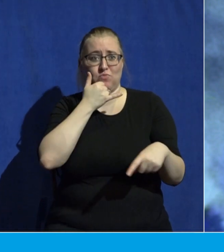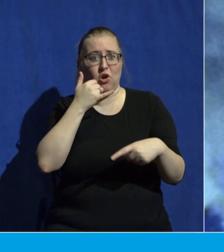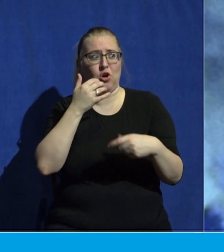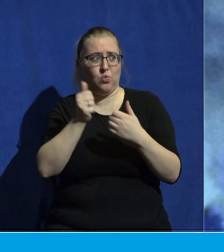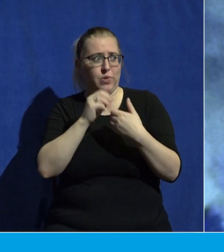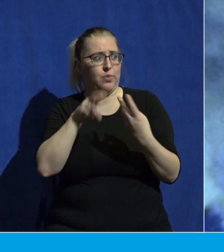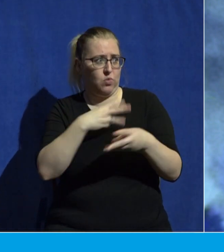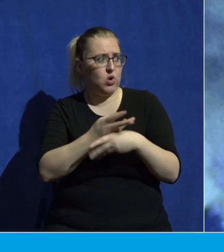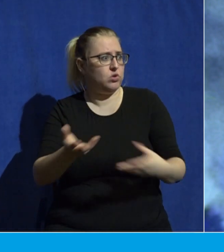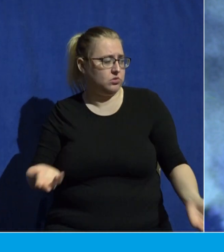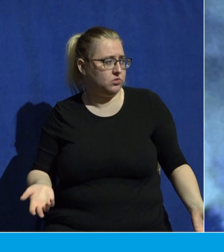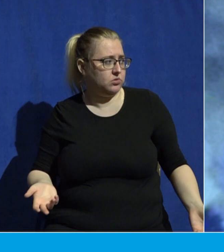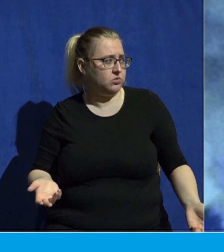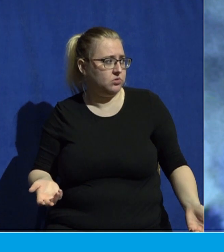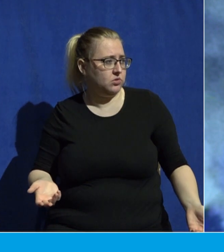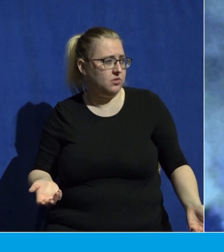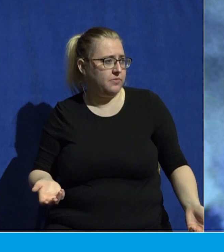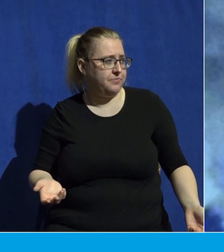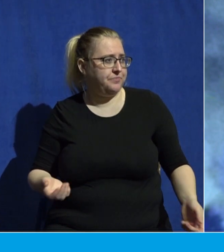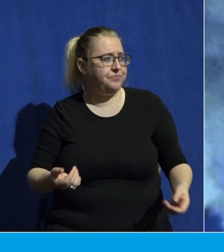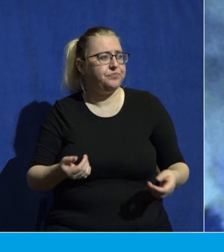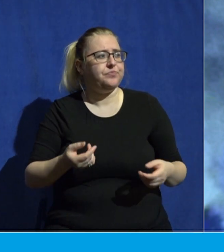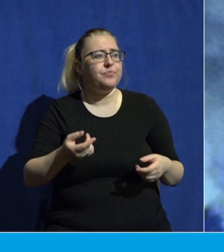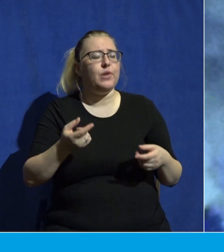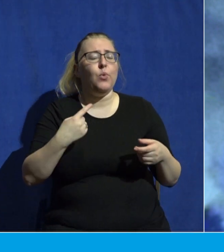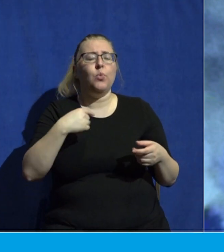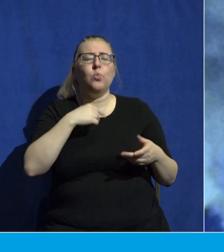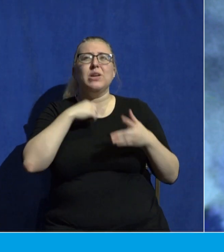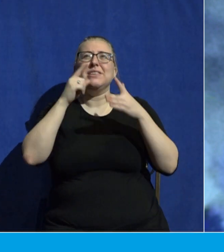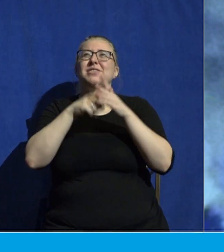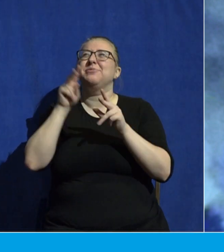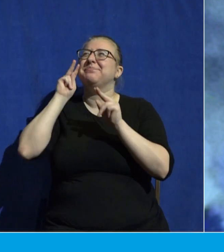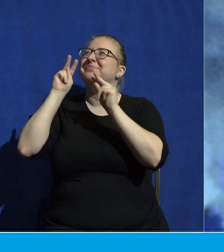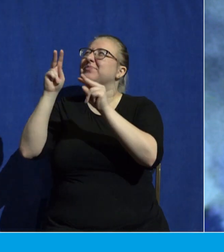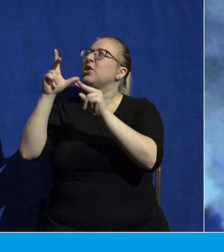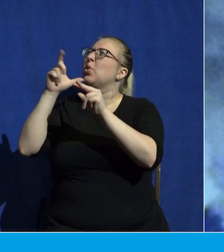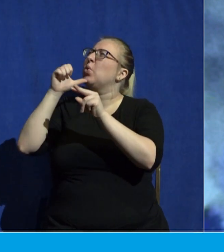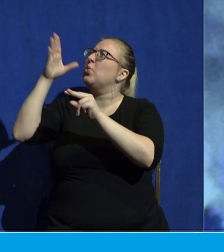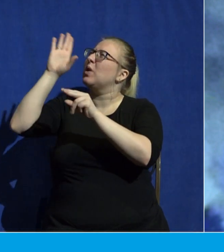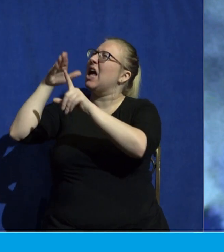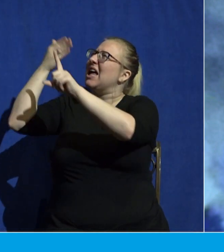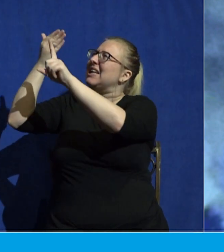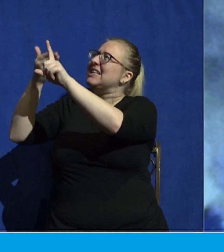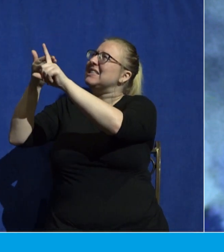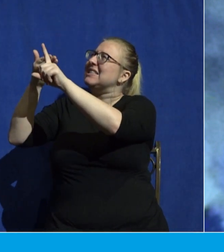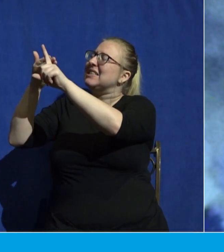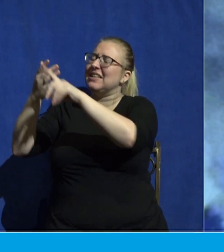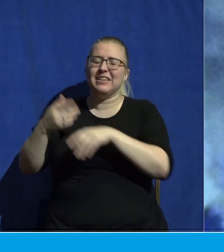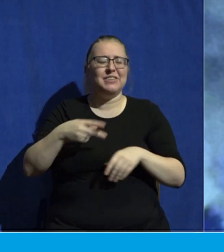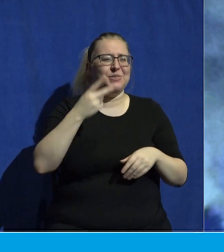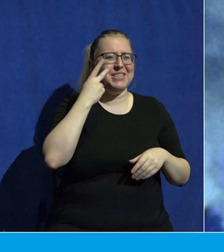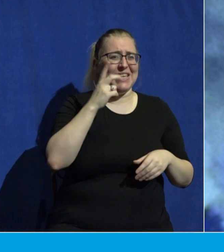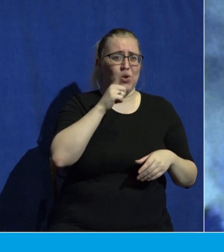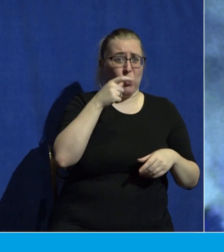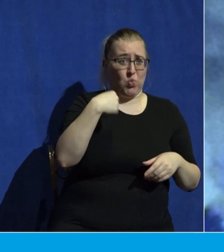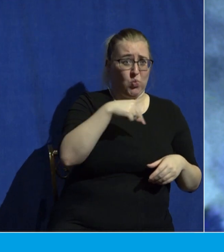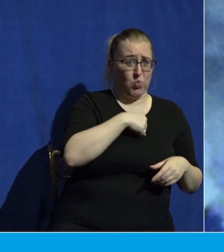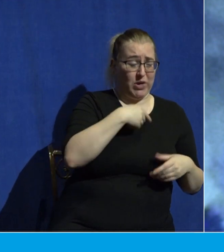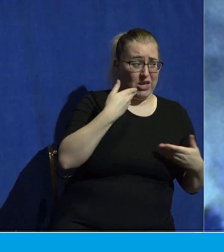You see, when we start seeing God for who he is, we start seeing who we are, then we realize our quick fixes